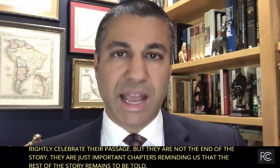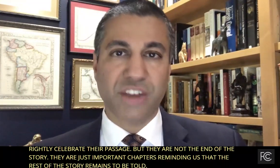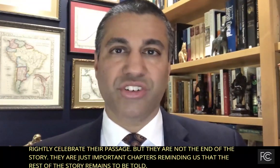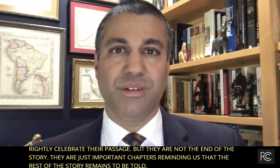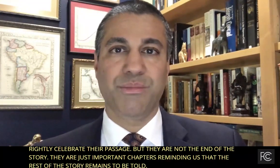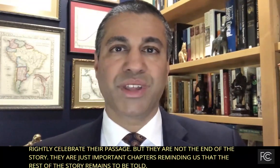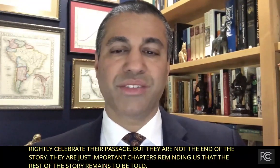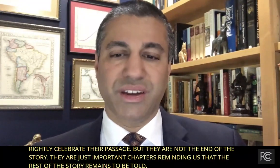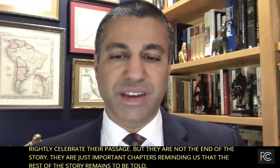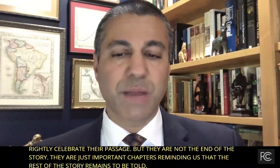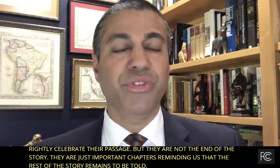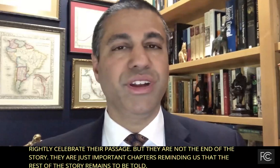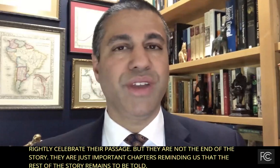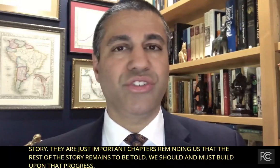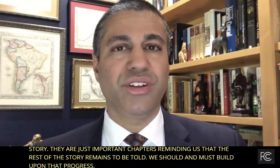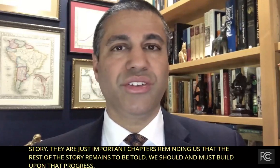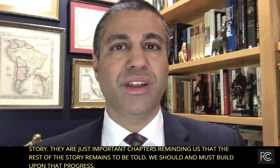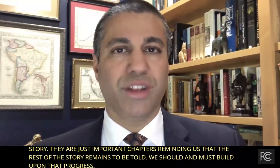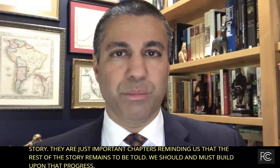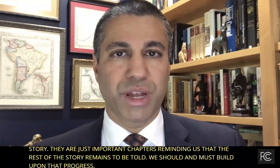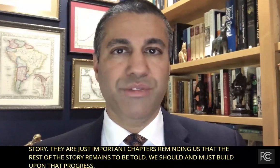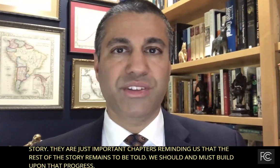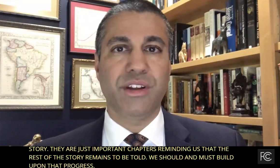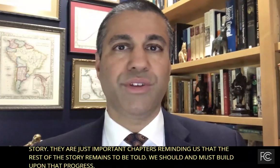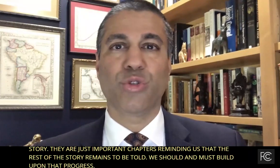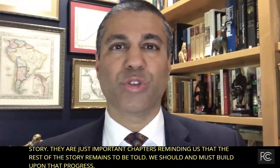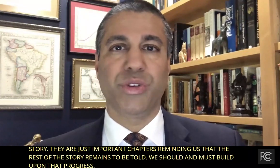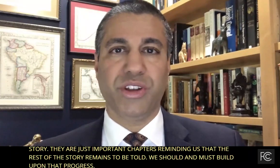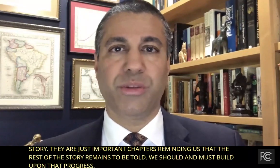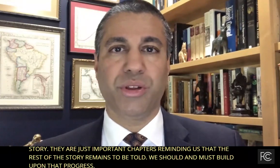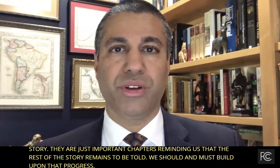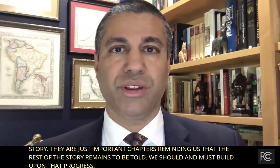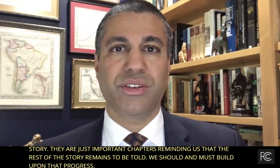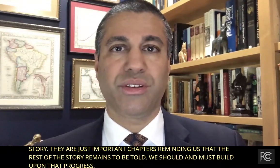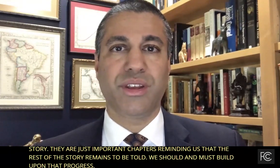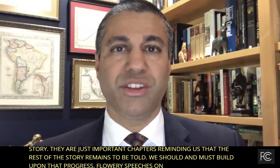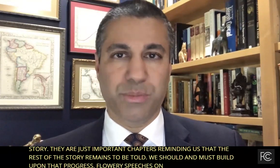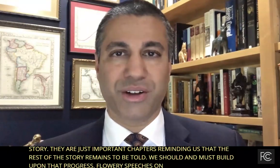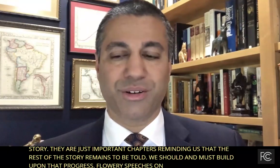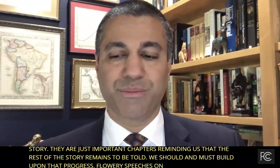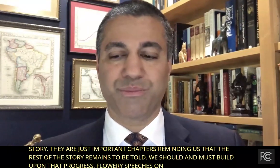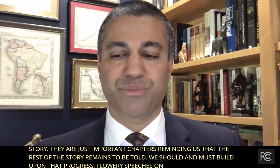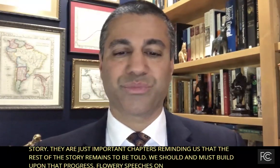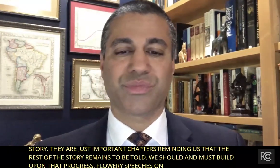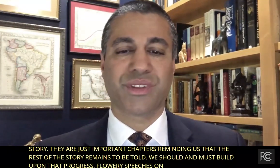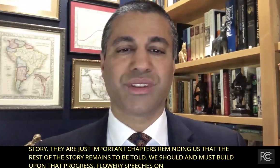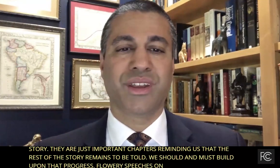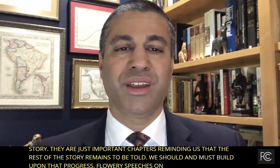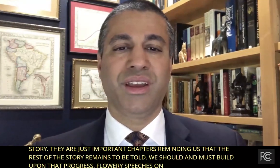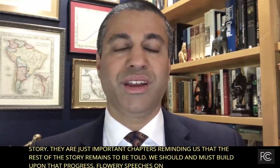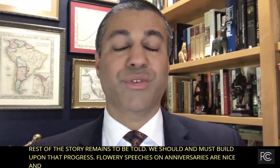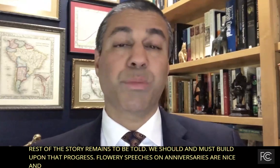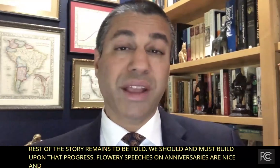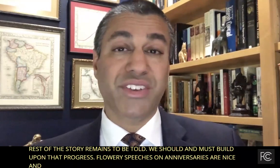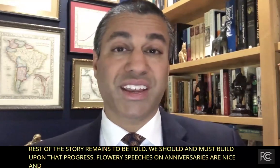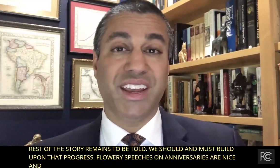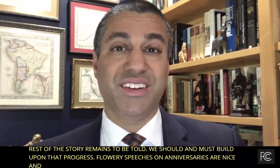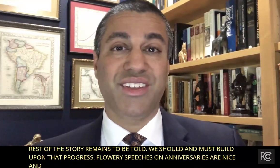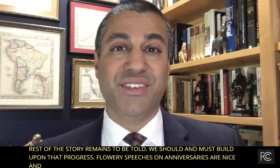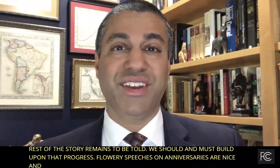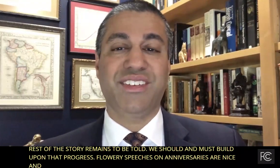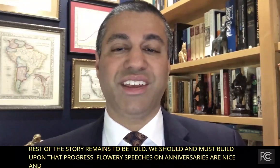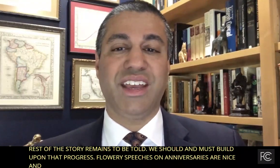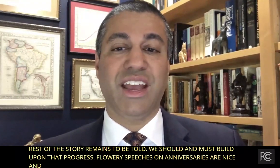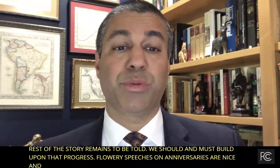But action that enables innovations that benefits individuals with disabilities is better. And for the past